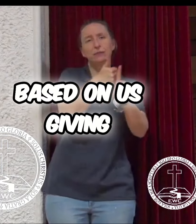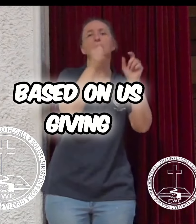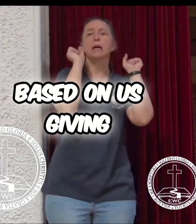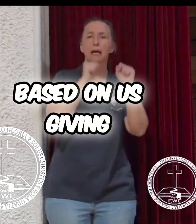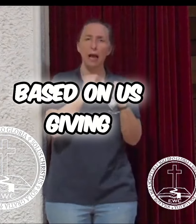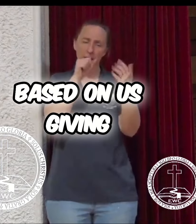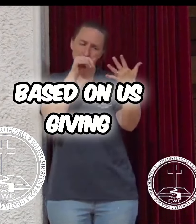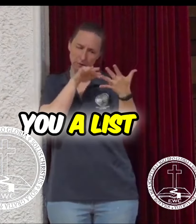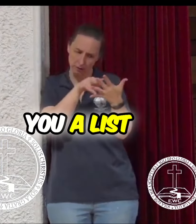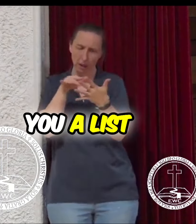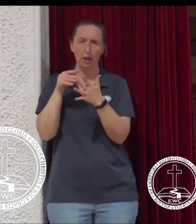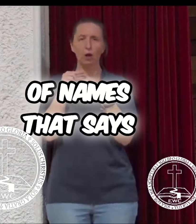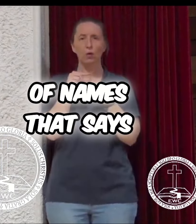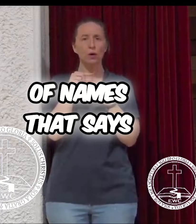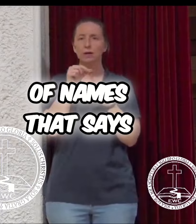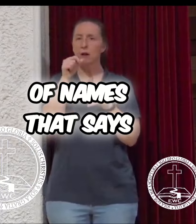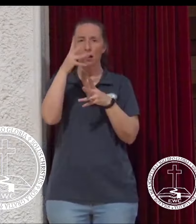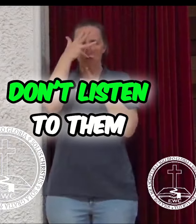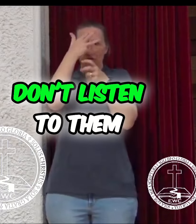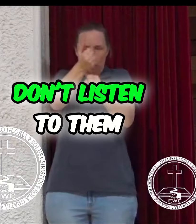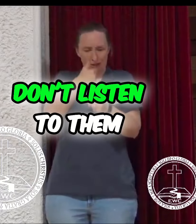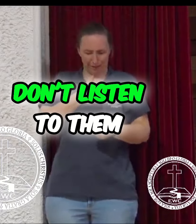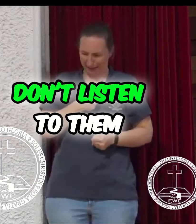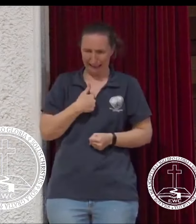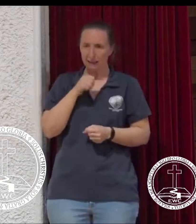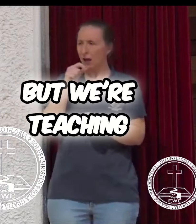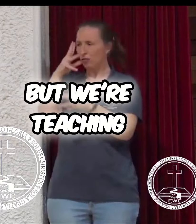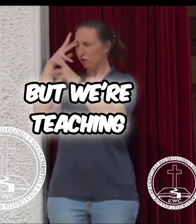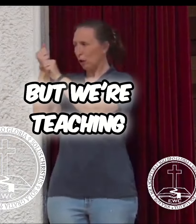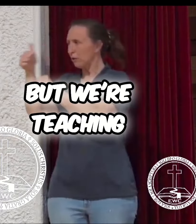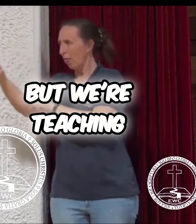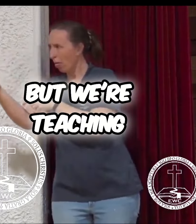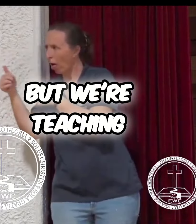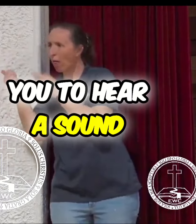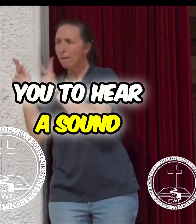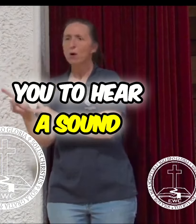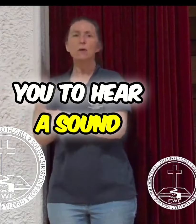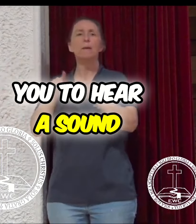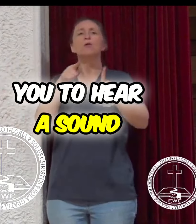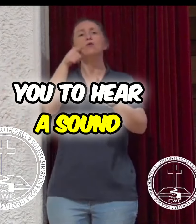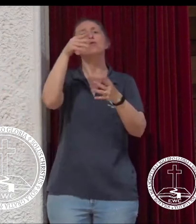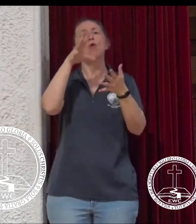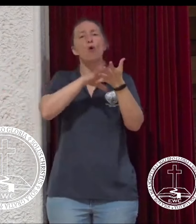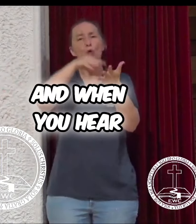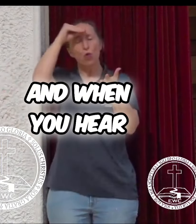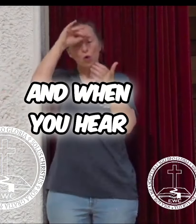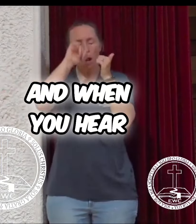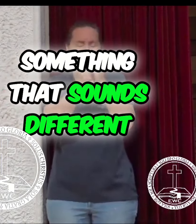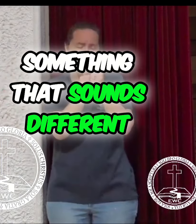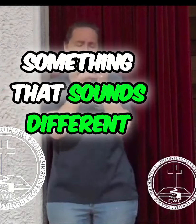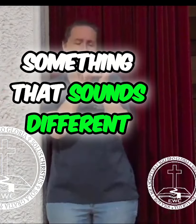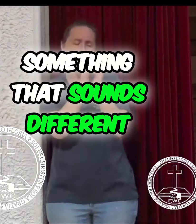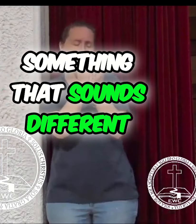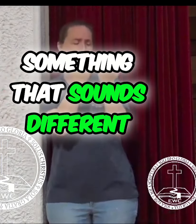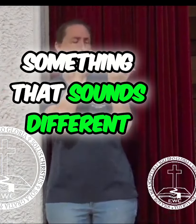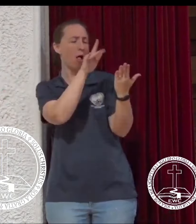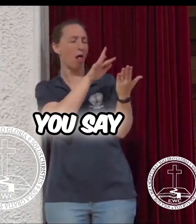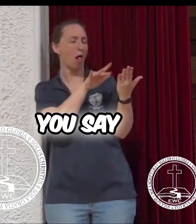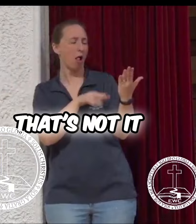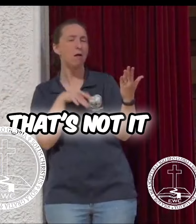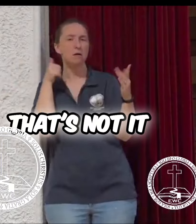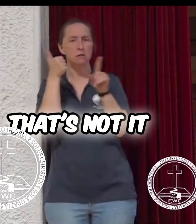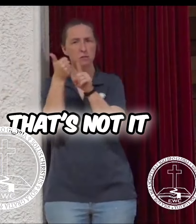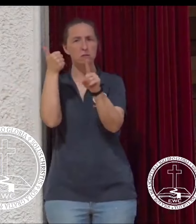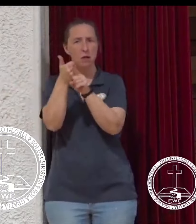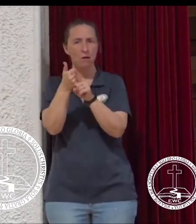just based on us giving you a list of names that says don't listen to them. But we're teaching you to hear a sound. And when you hear something that sounds different,